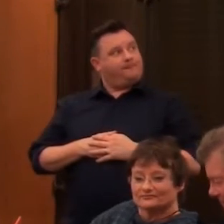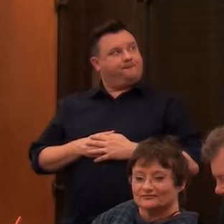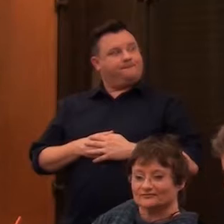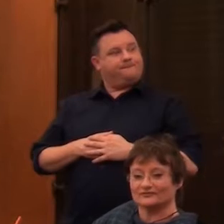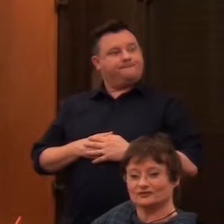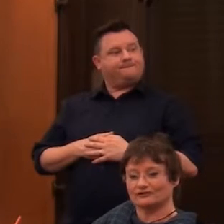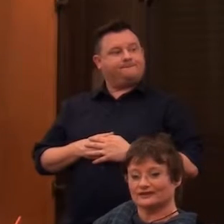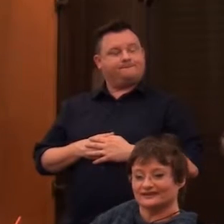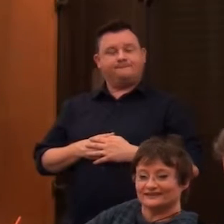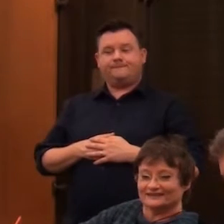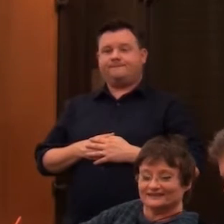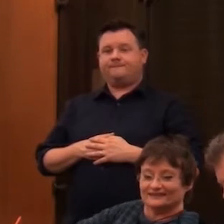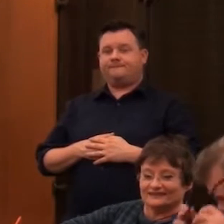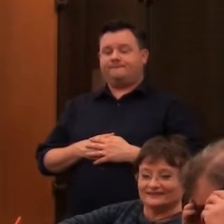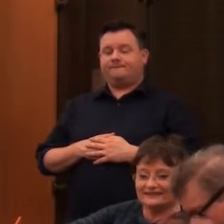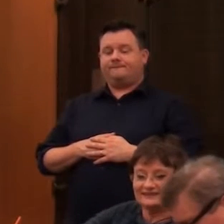Sorry.